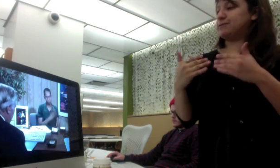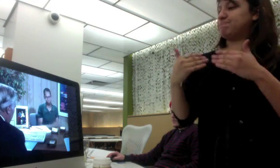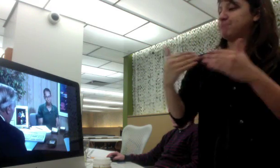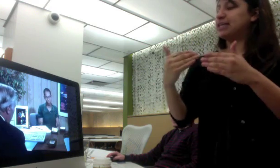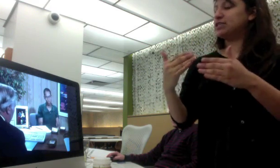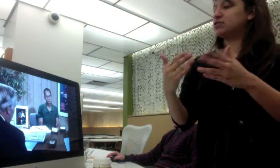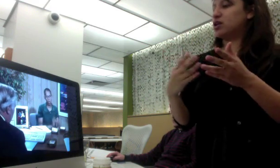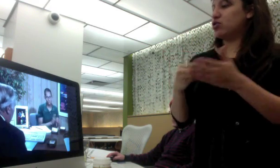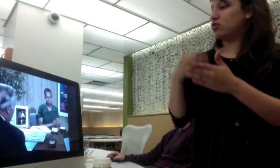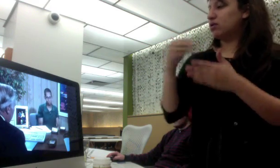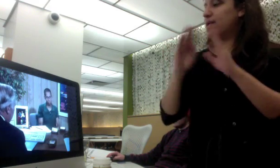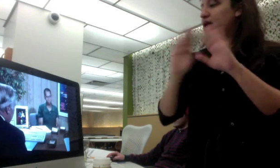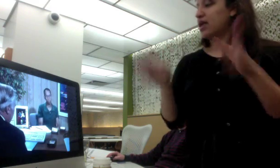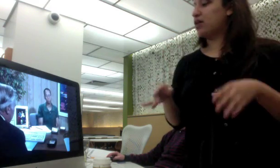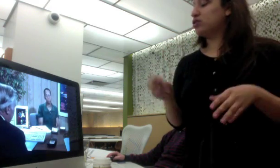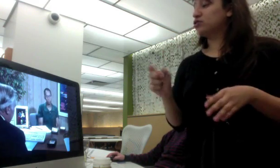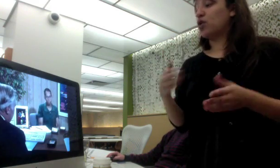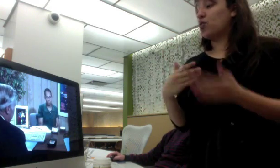contract